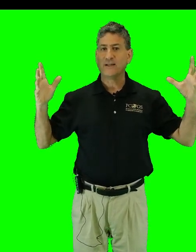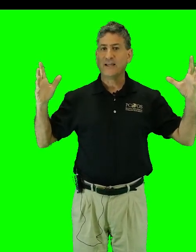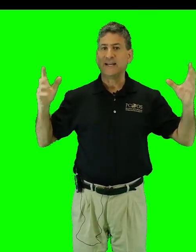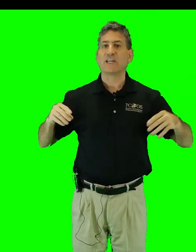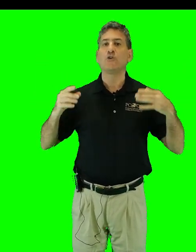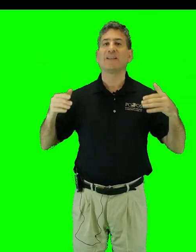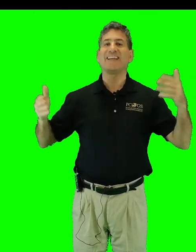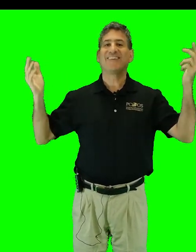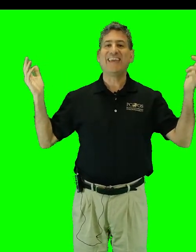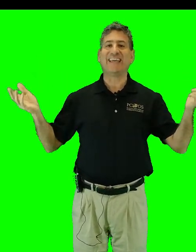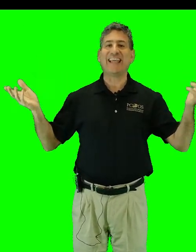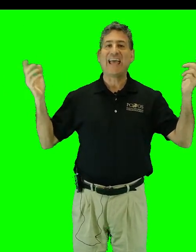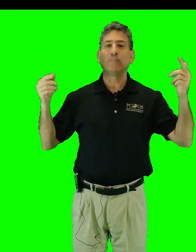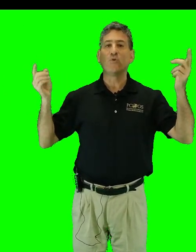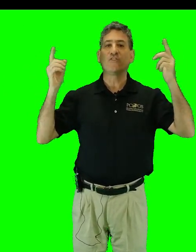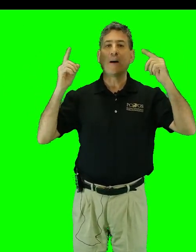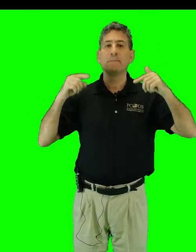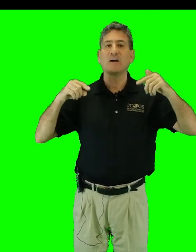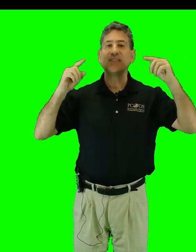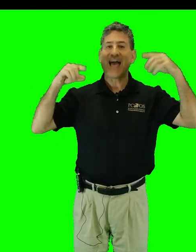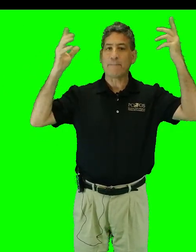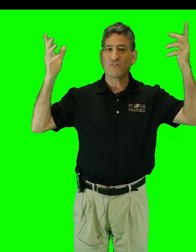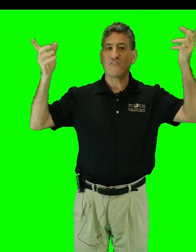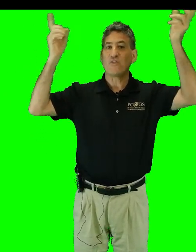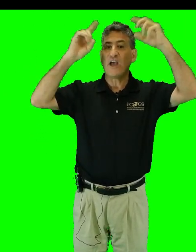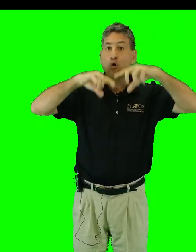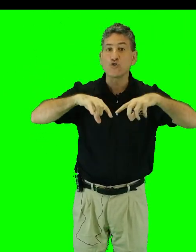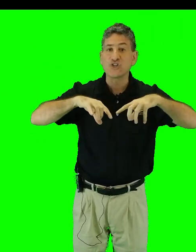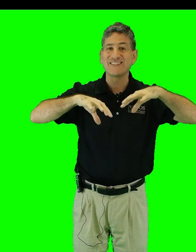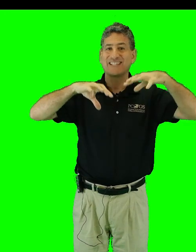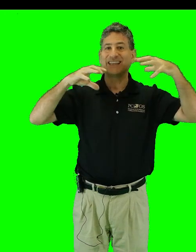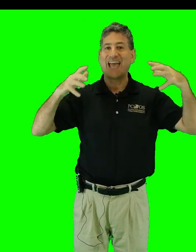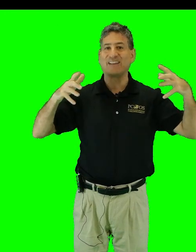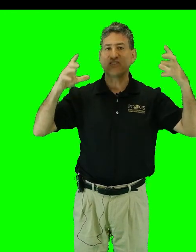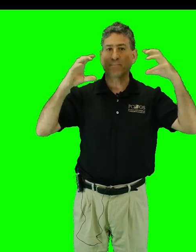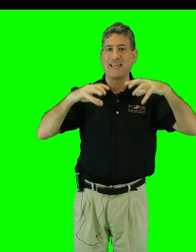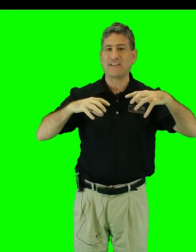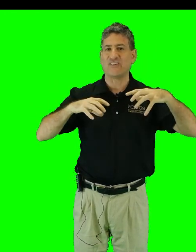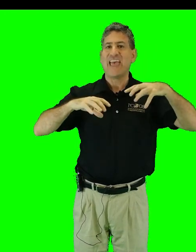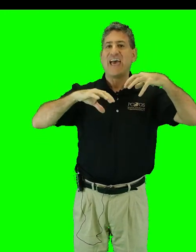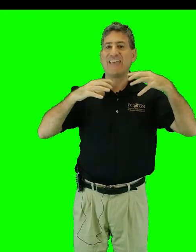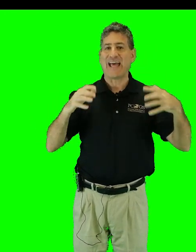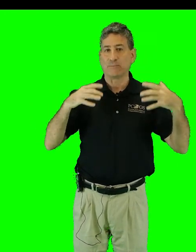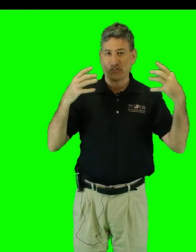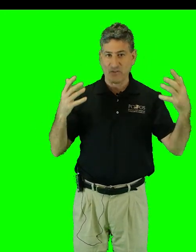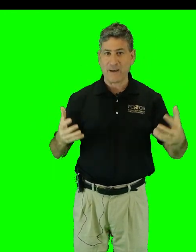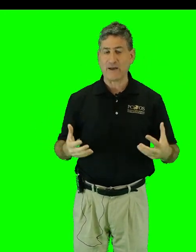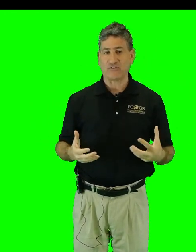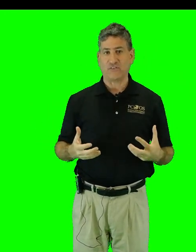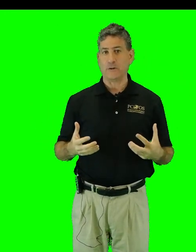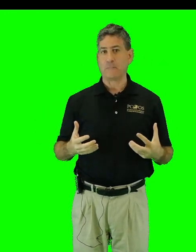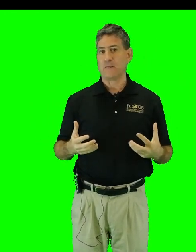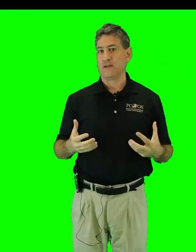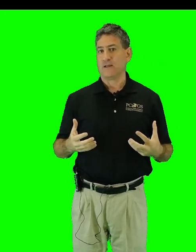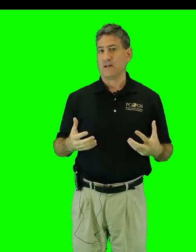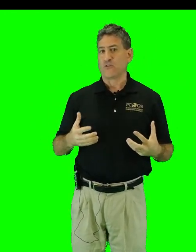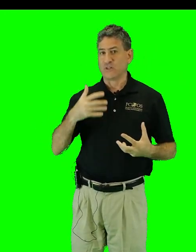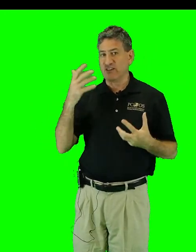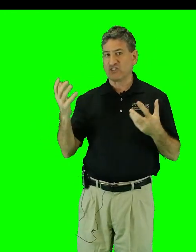it accumulates in and moves among the atmosphere, the oceans, the land and the plants and the animals of the biosphere. The released